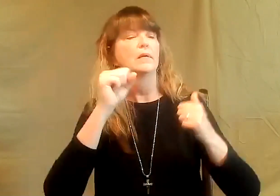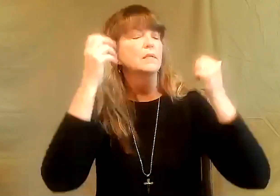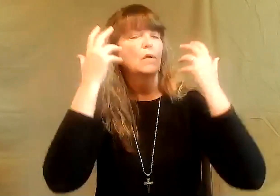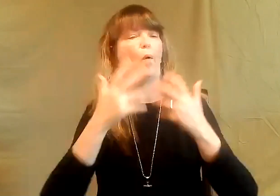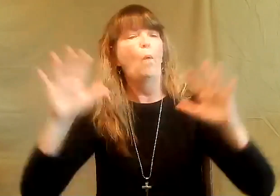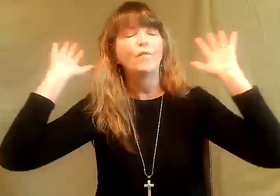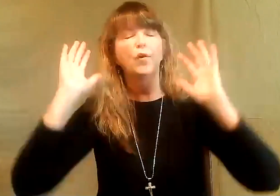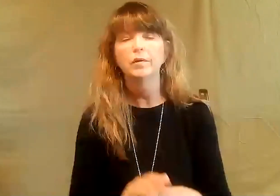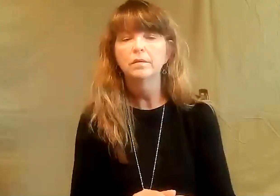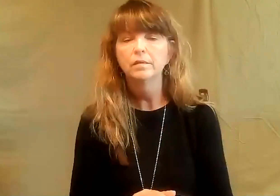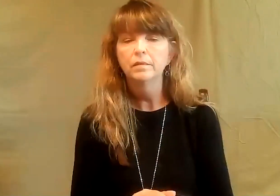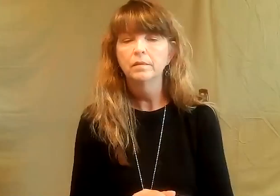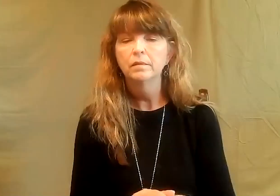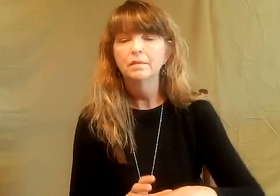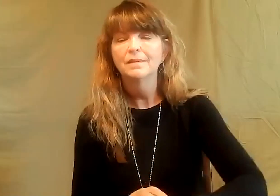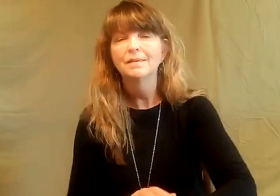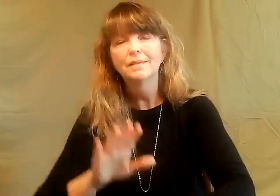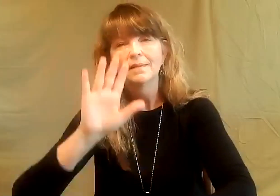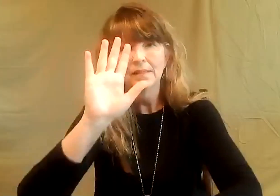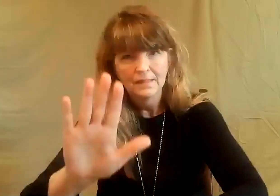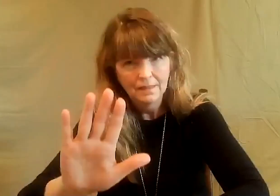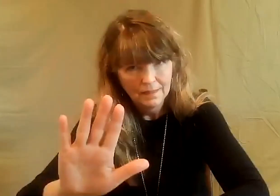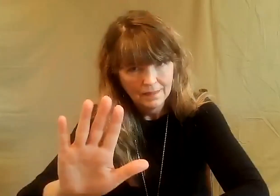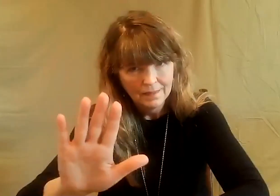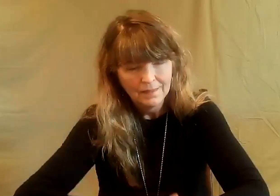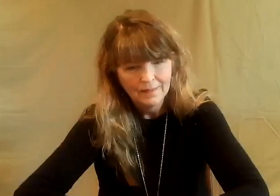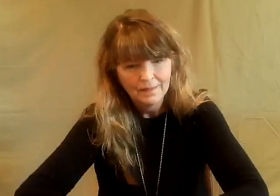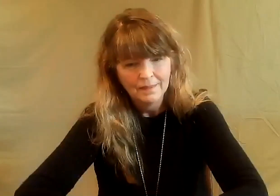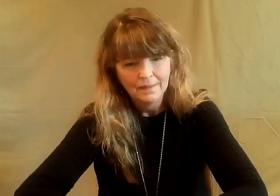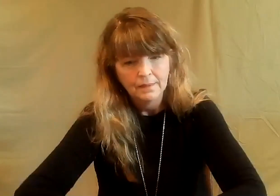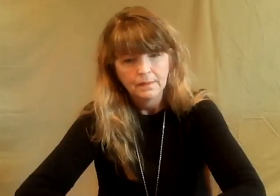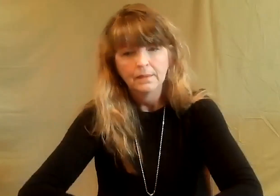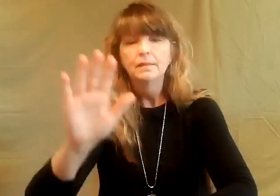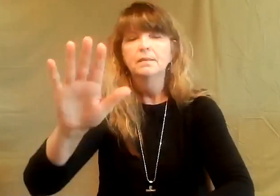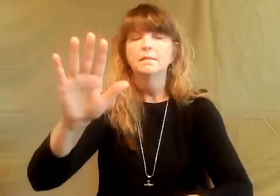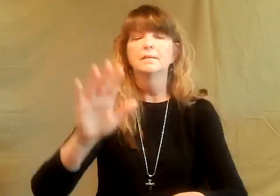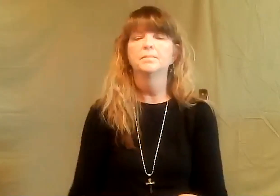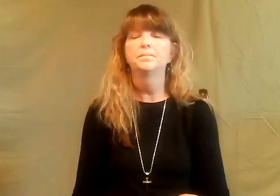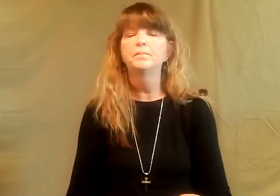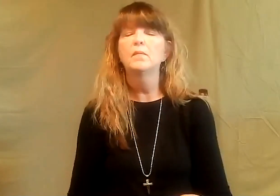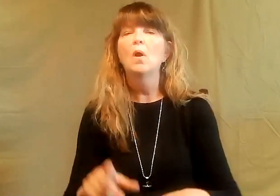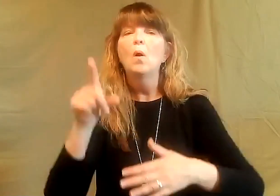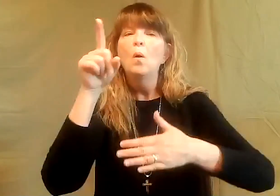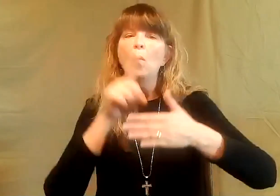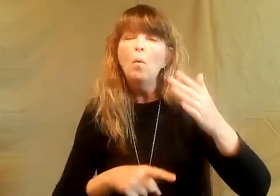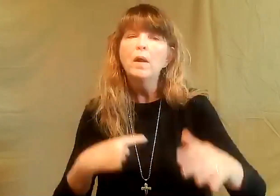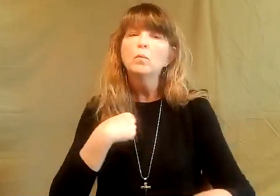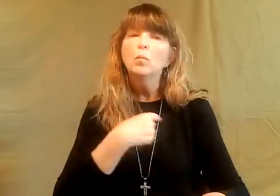gonna have to be wait until we die because our life is over well i want to tell you something